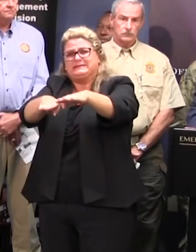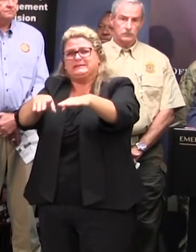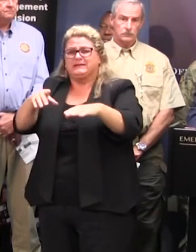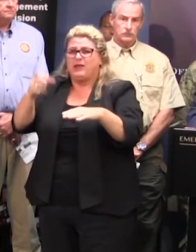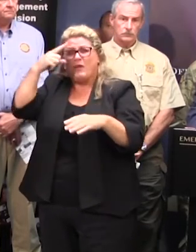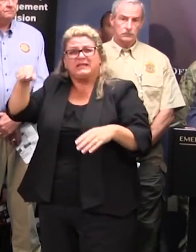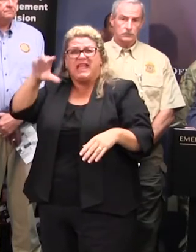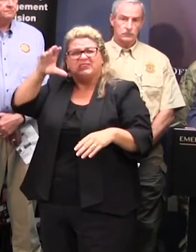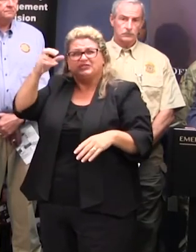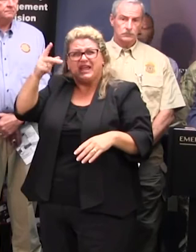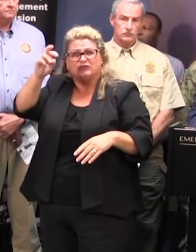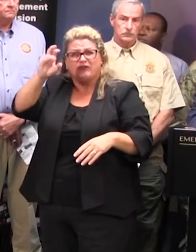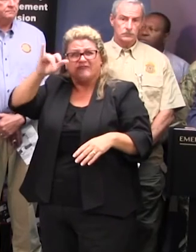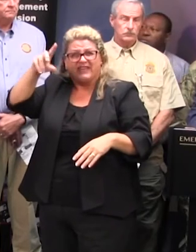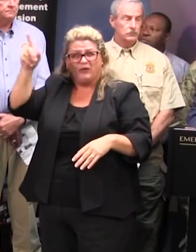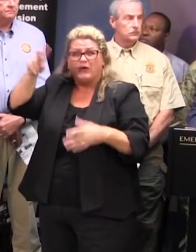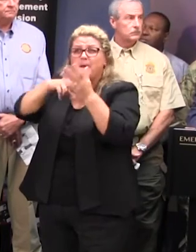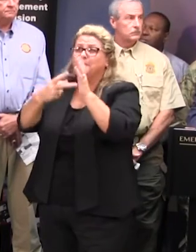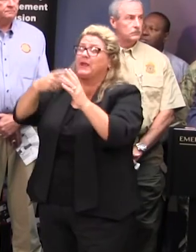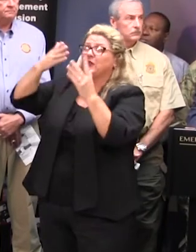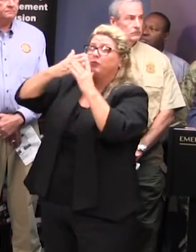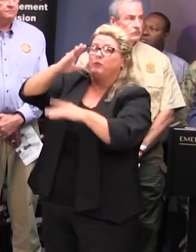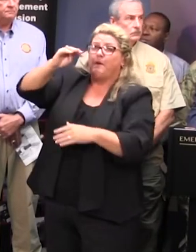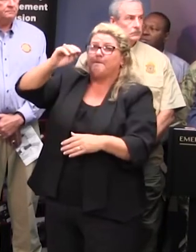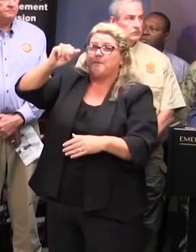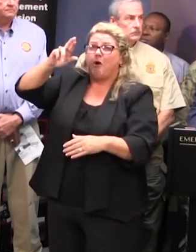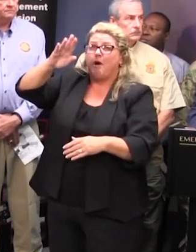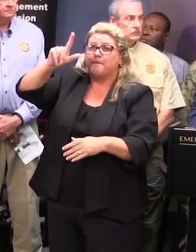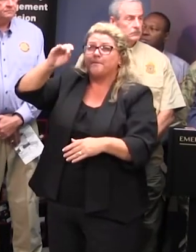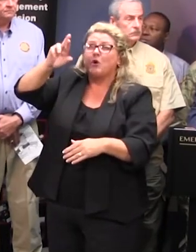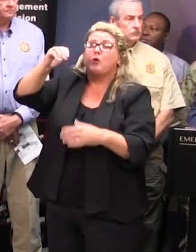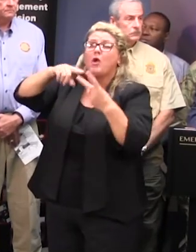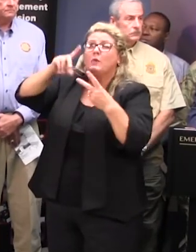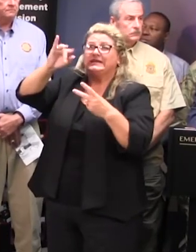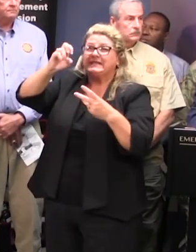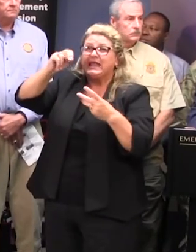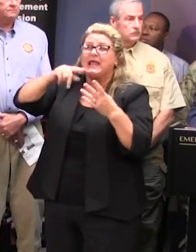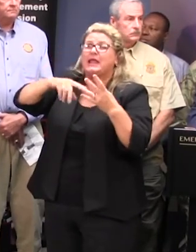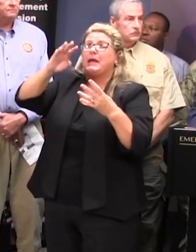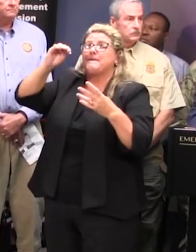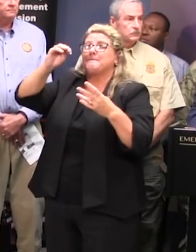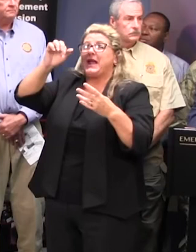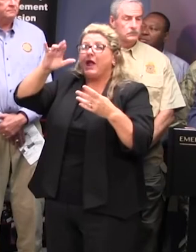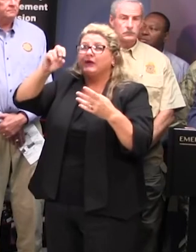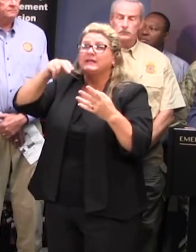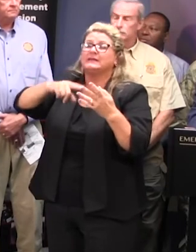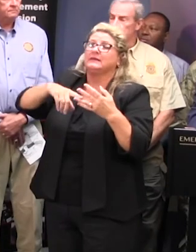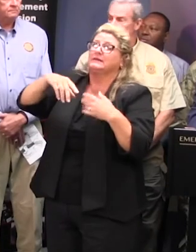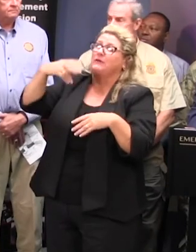so the water will be coming down through marlboro and and dylan and marion and on the ory and parts of darlington